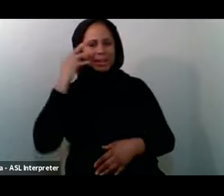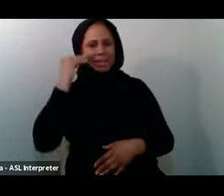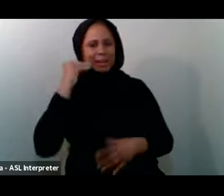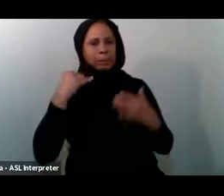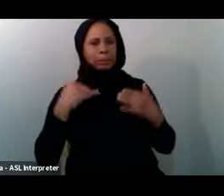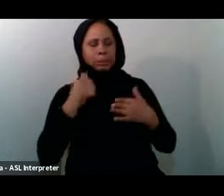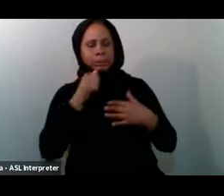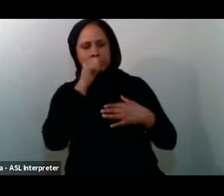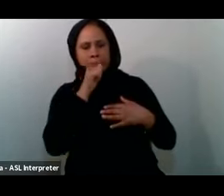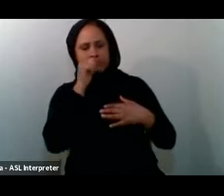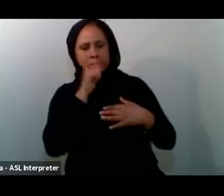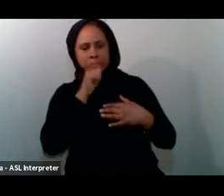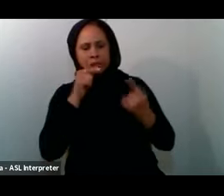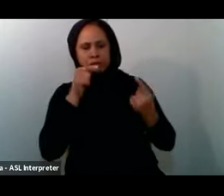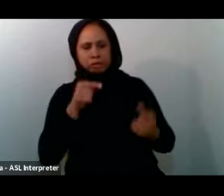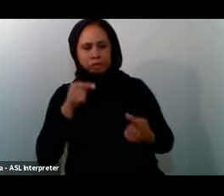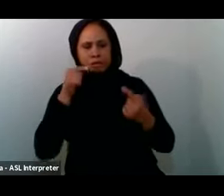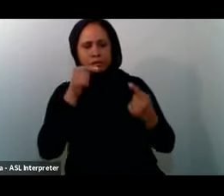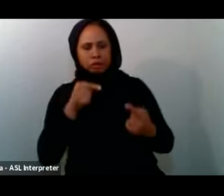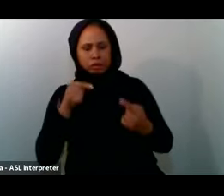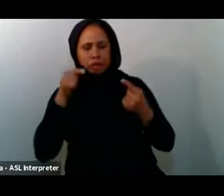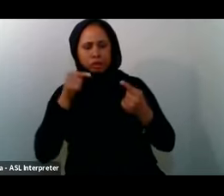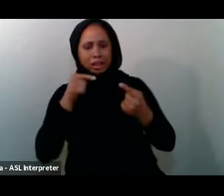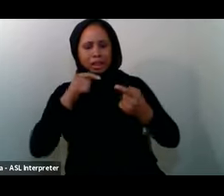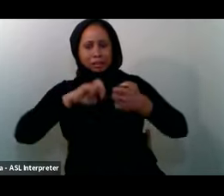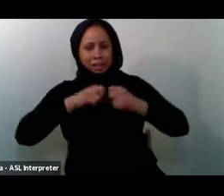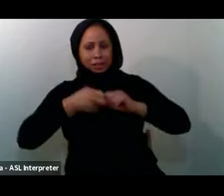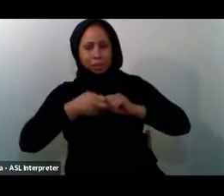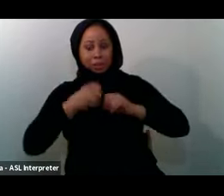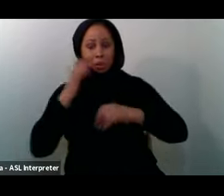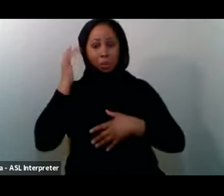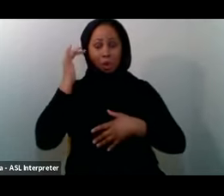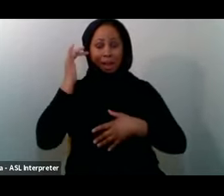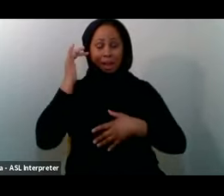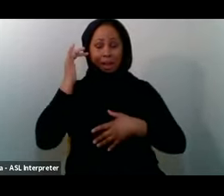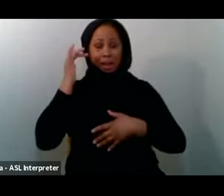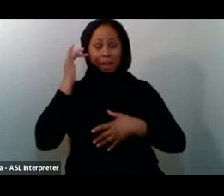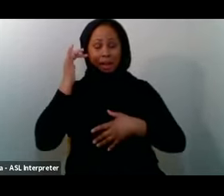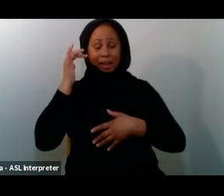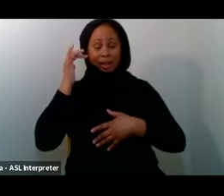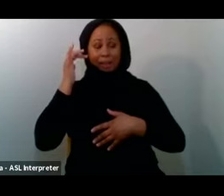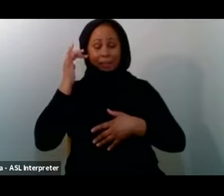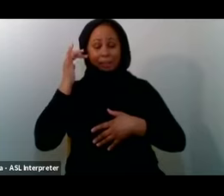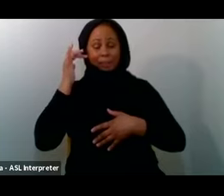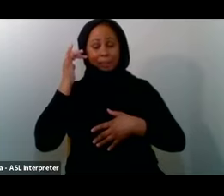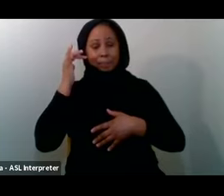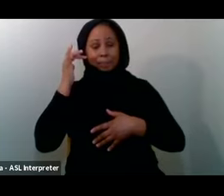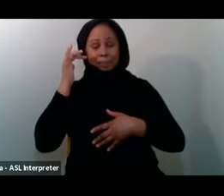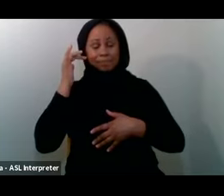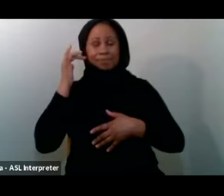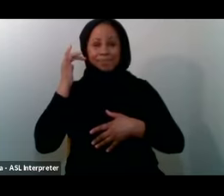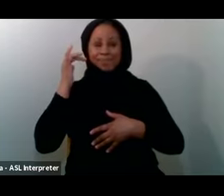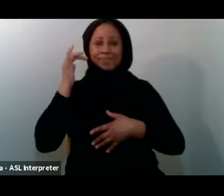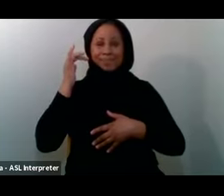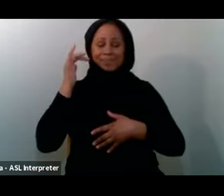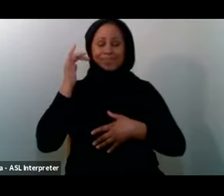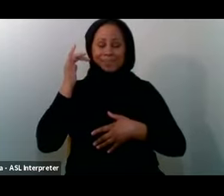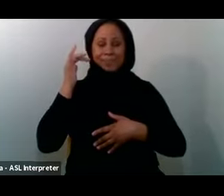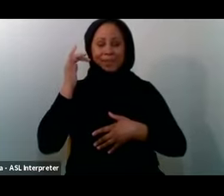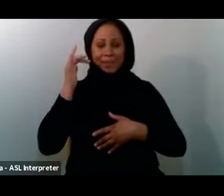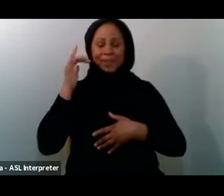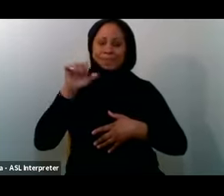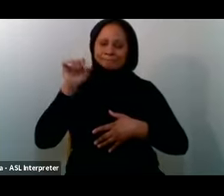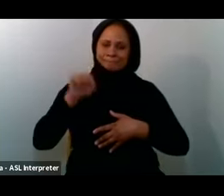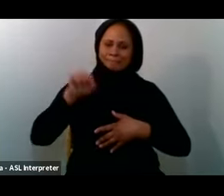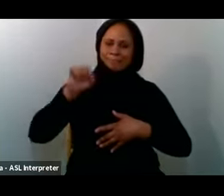We think of difficulties Why? Because you know as much as it's a time for forgiveness